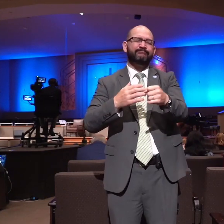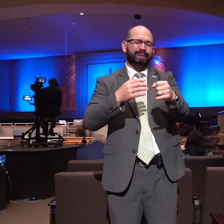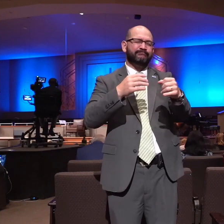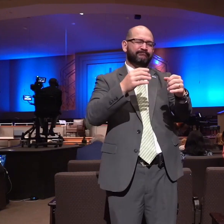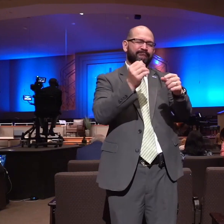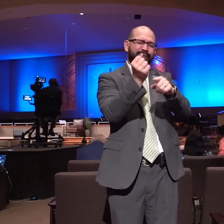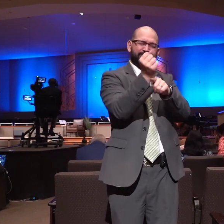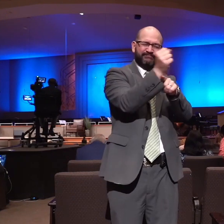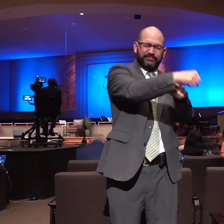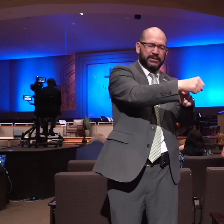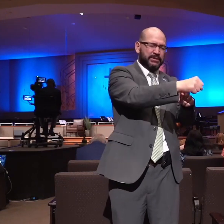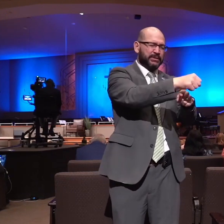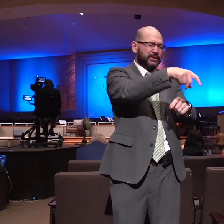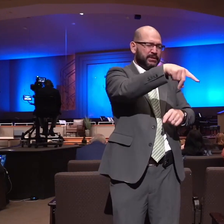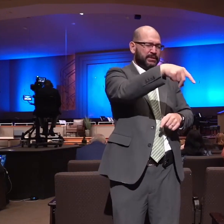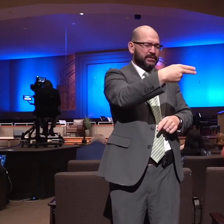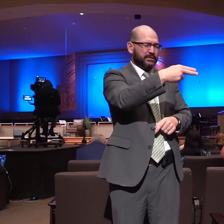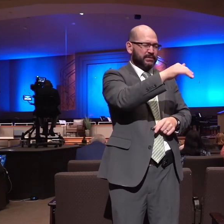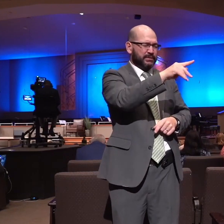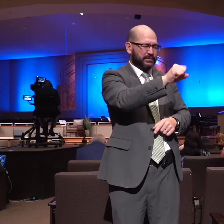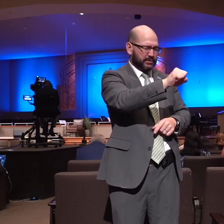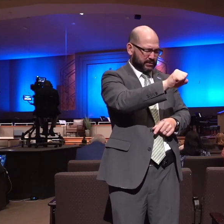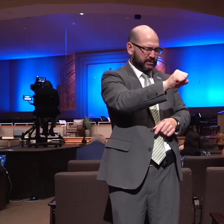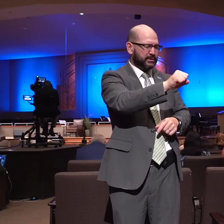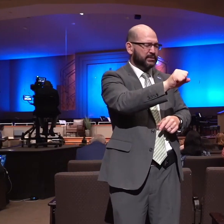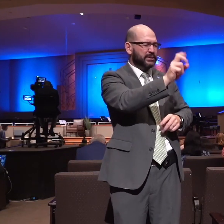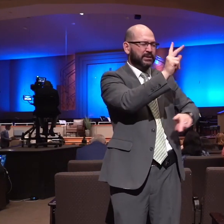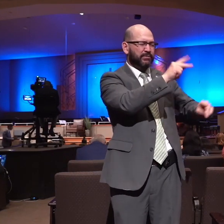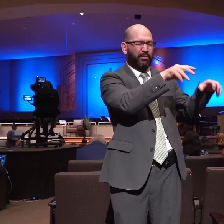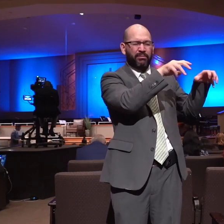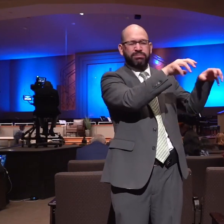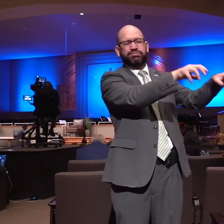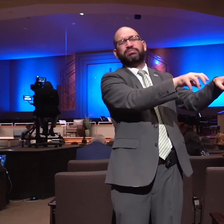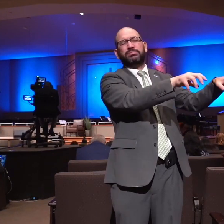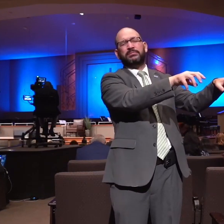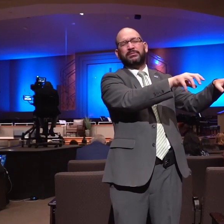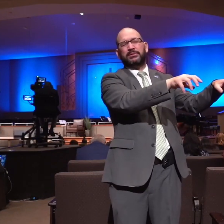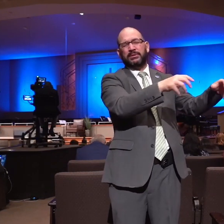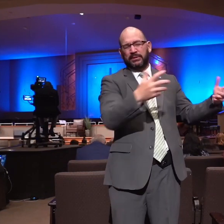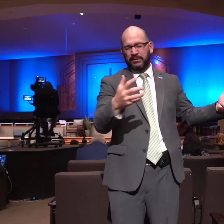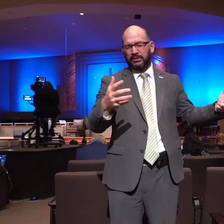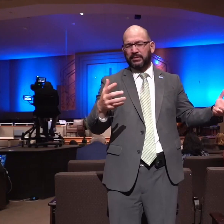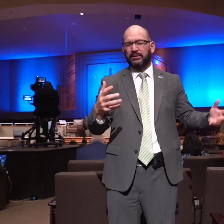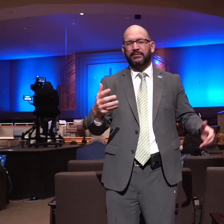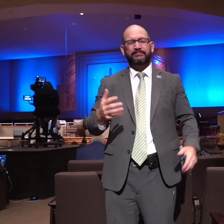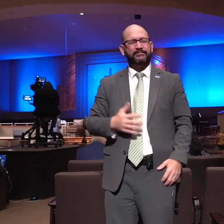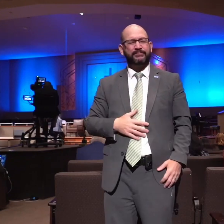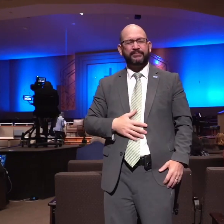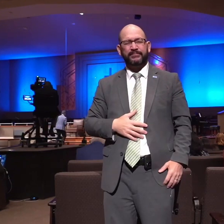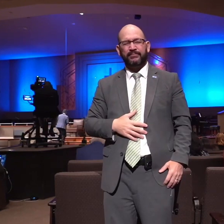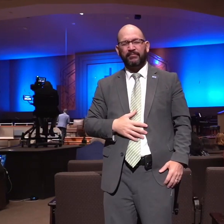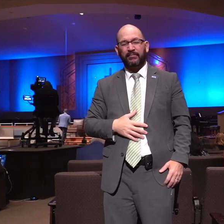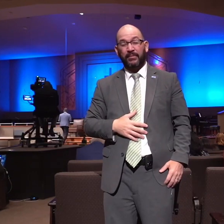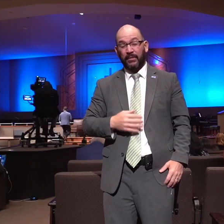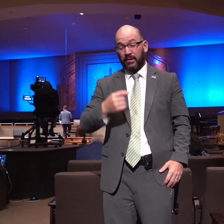despite his distorted purpose but lord i don't think any of us want a plan b